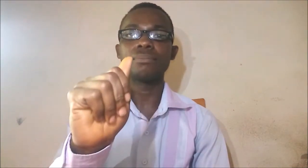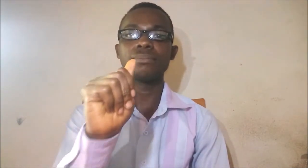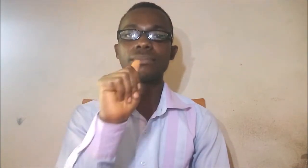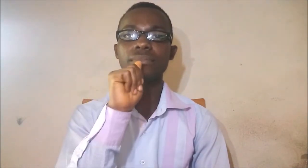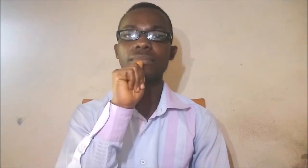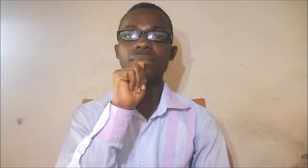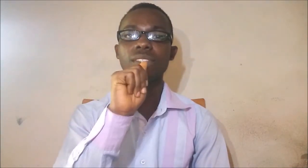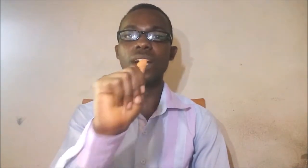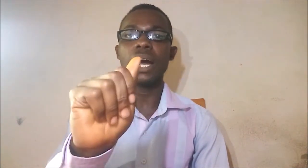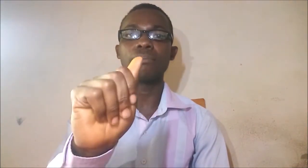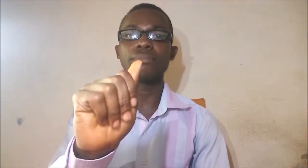am.